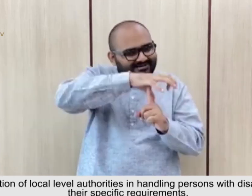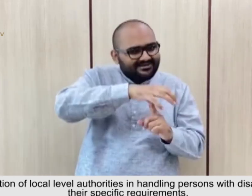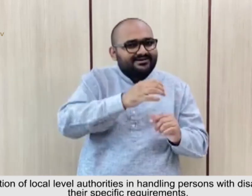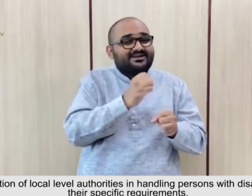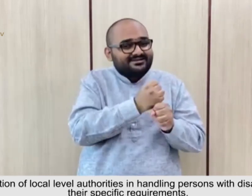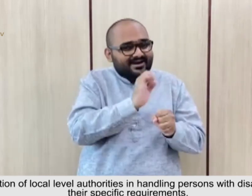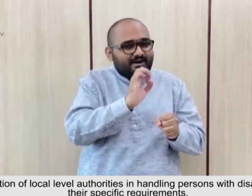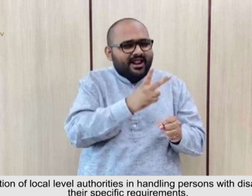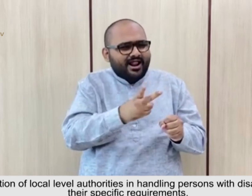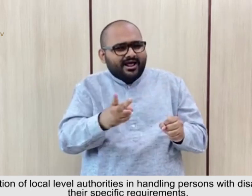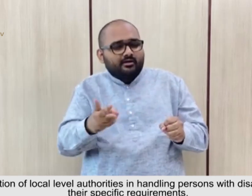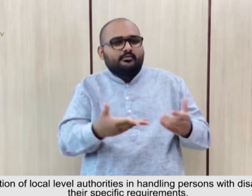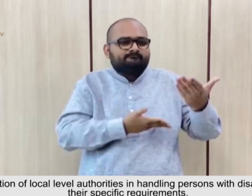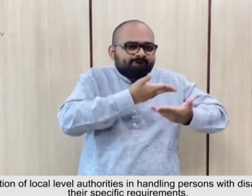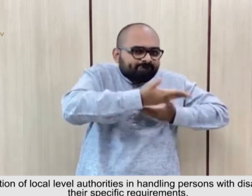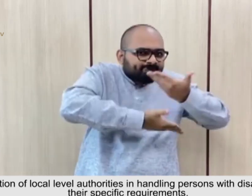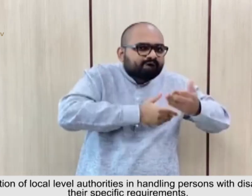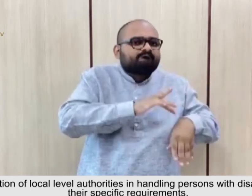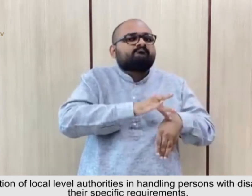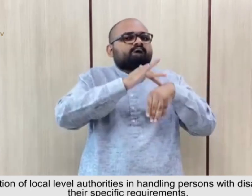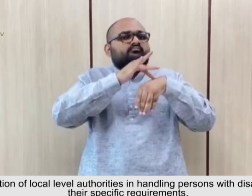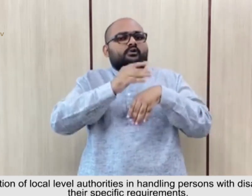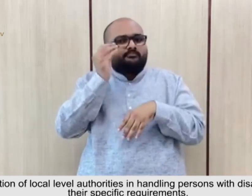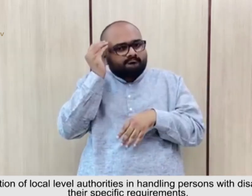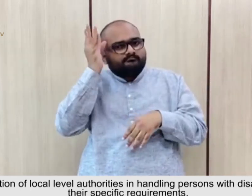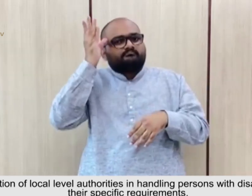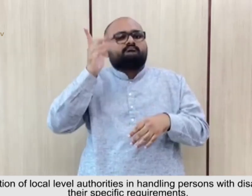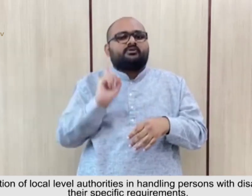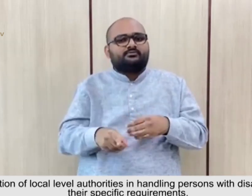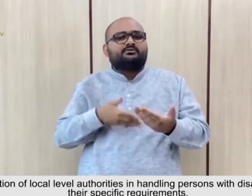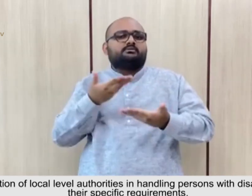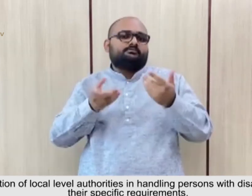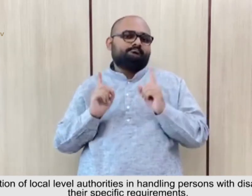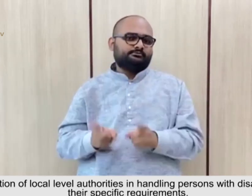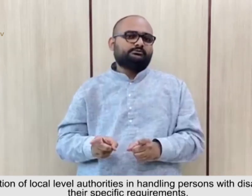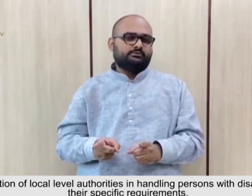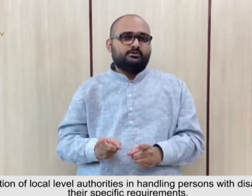and their specific requirements.